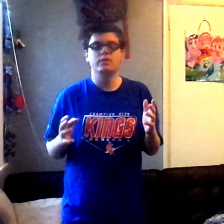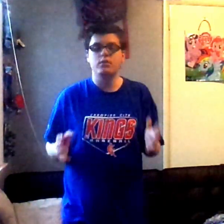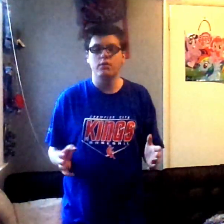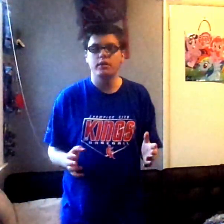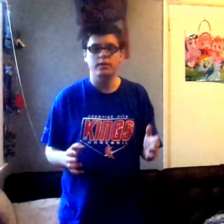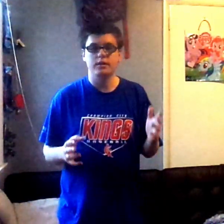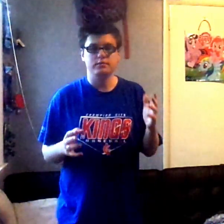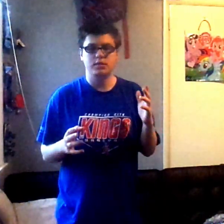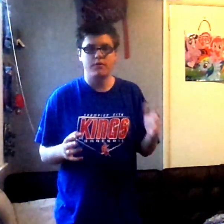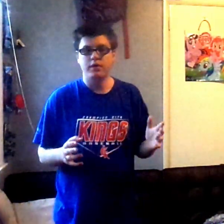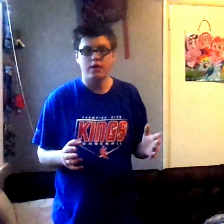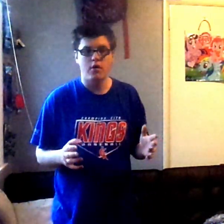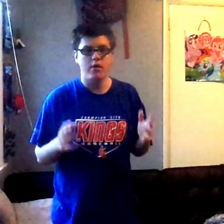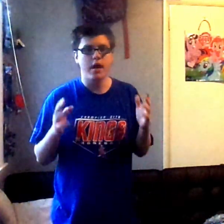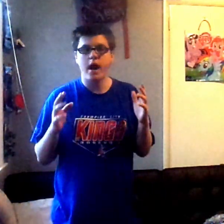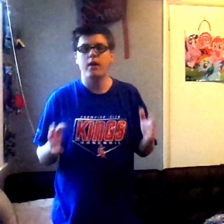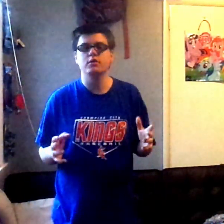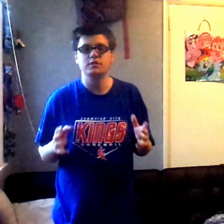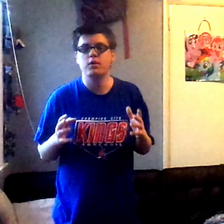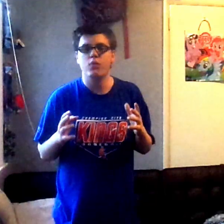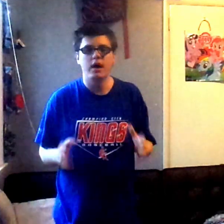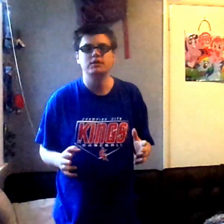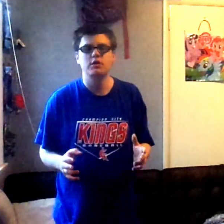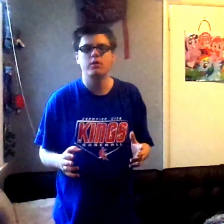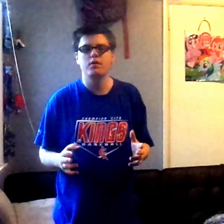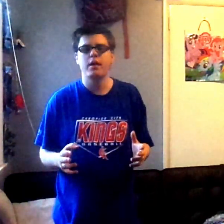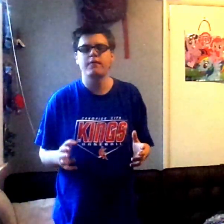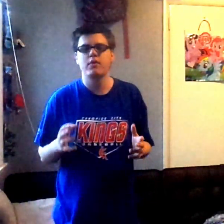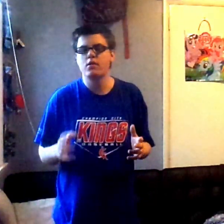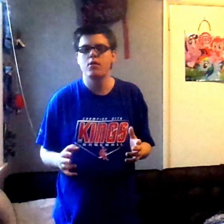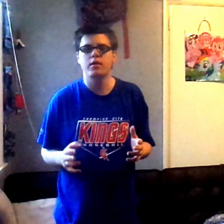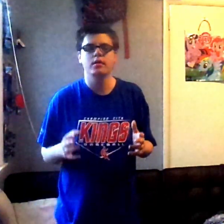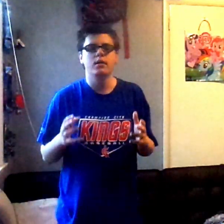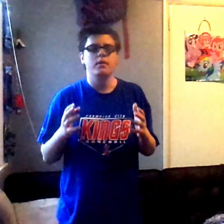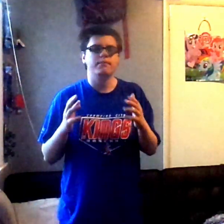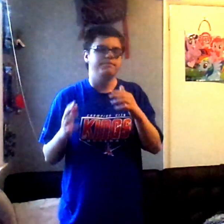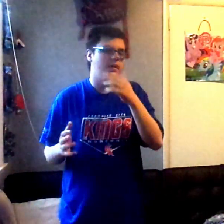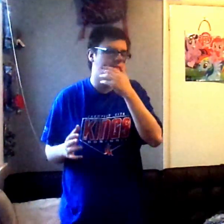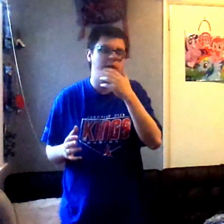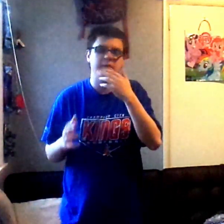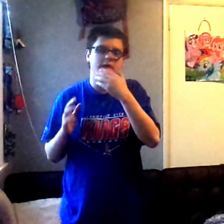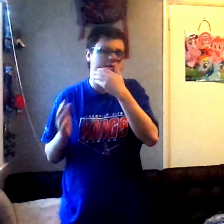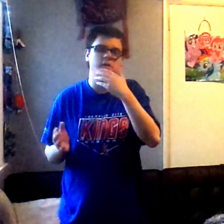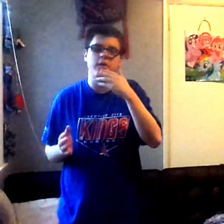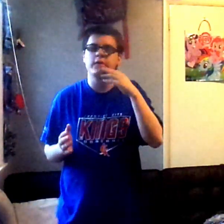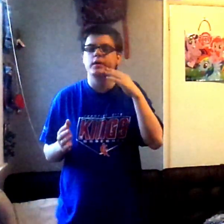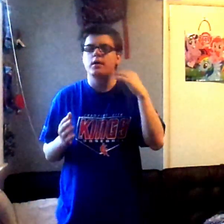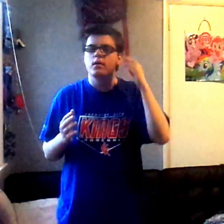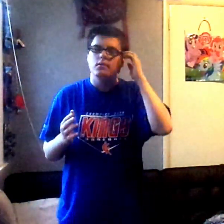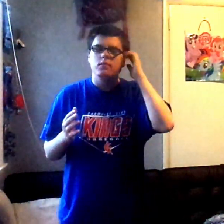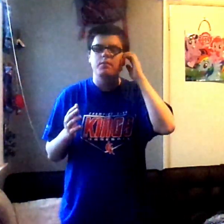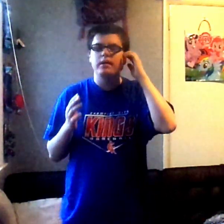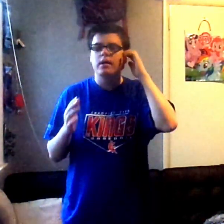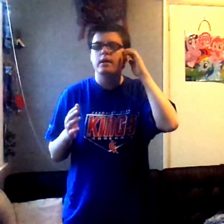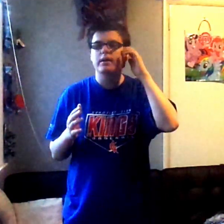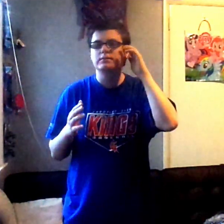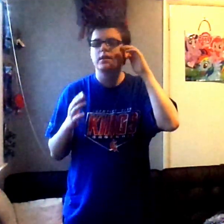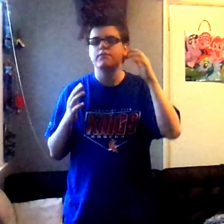Nickelodeon and stuff with iCarly, I understand why she don't want to come back for iCarly but maybe down the road it be kind of nice if